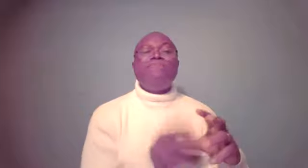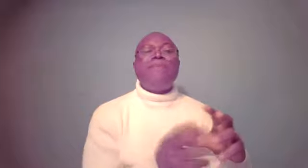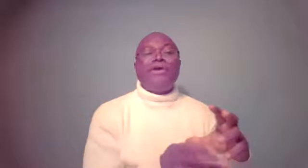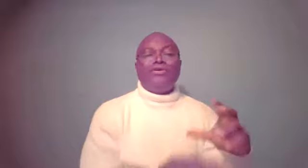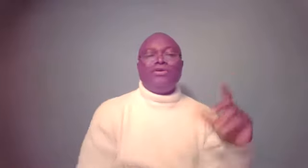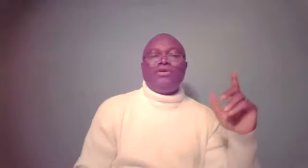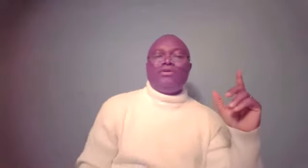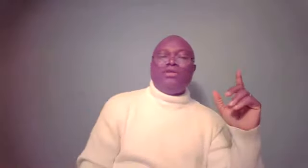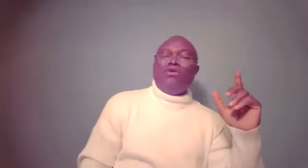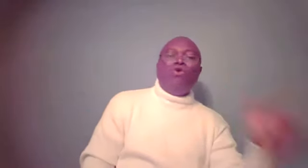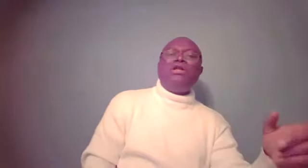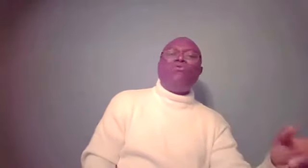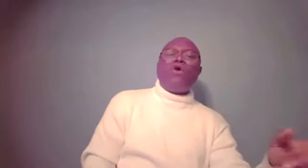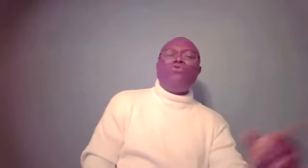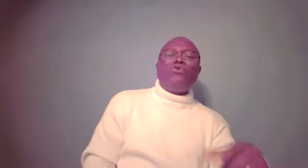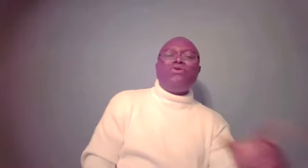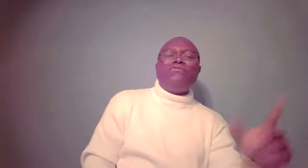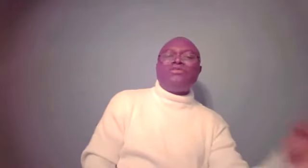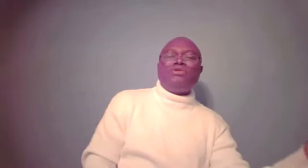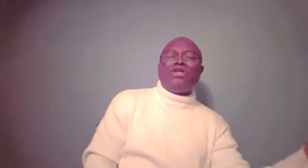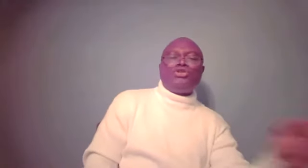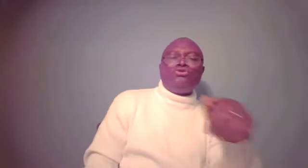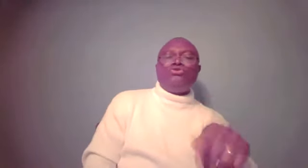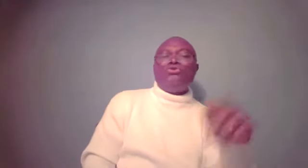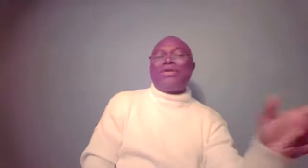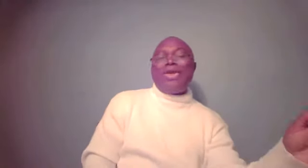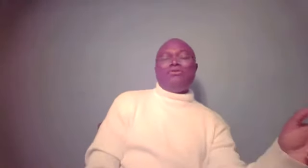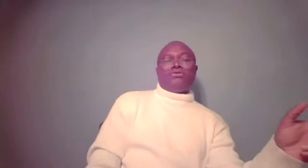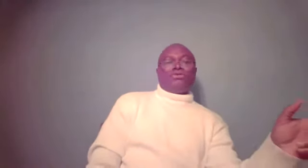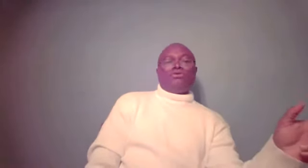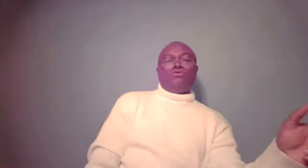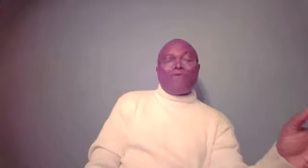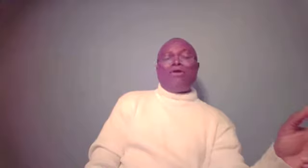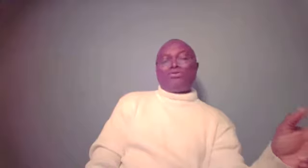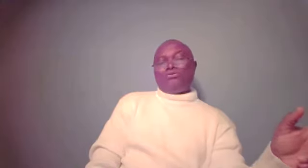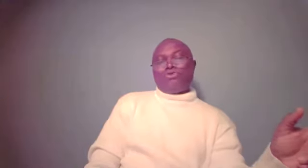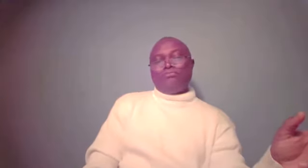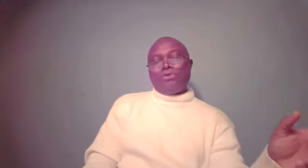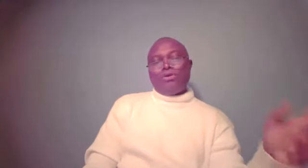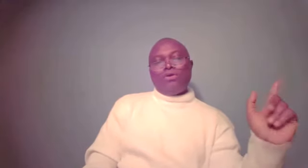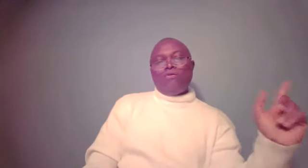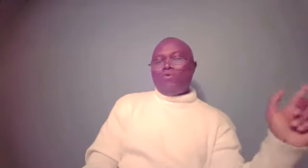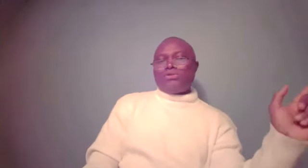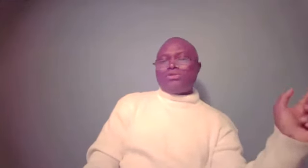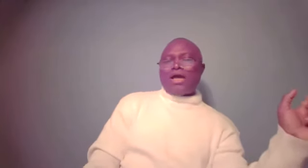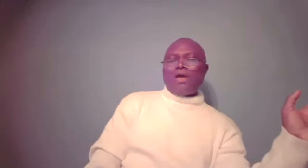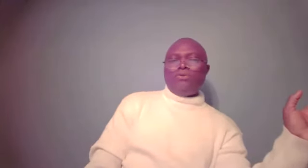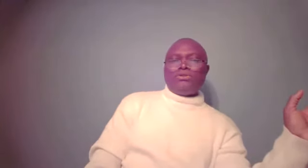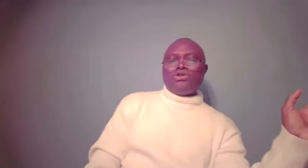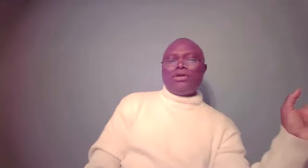remember that the only one who could give interpretation to the kings, to Pharaoh's dream, was this guy who is in jail.